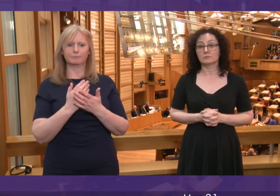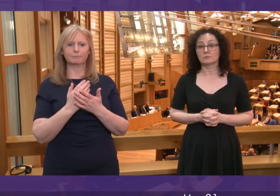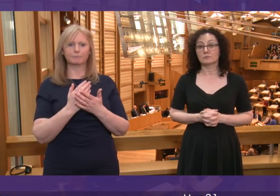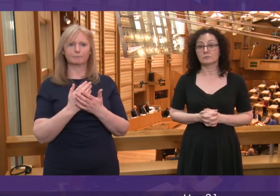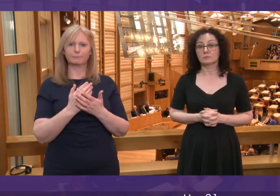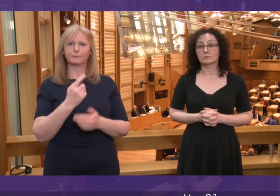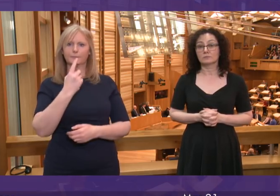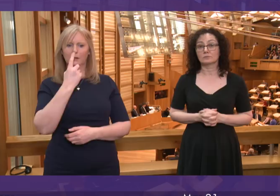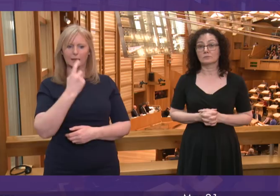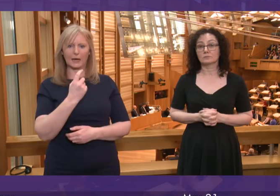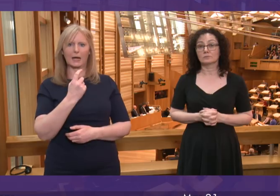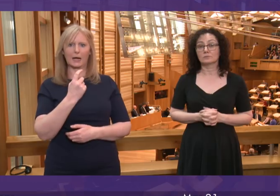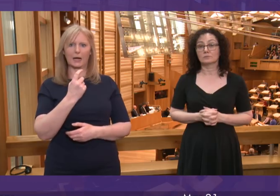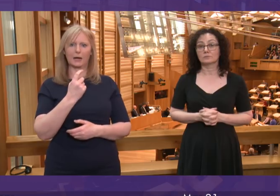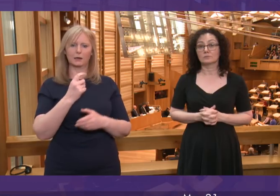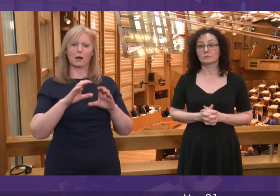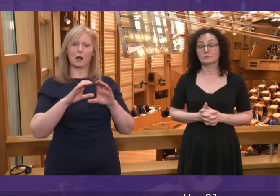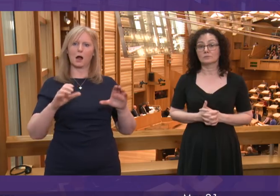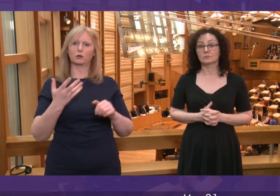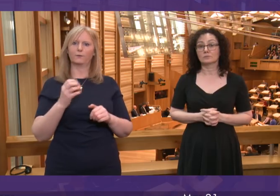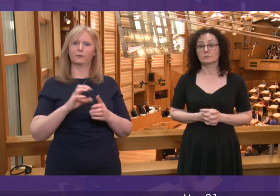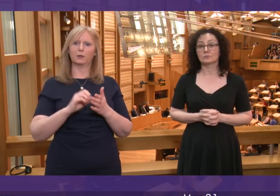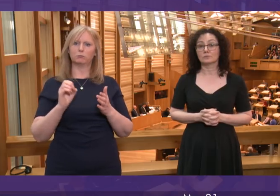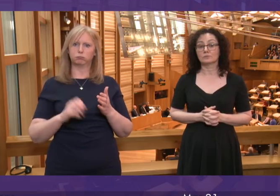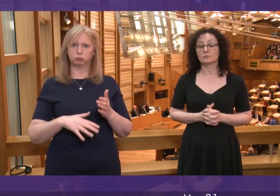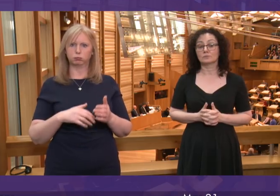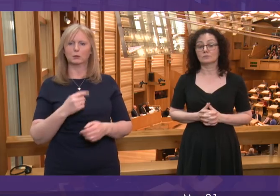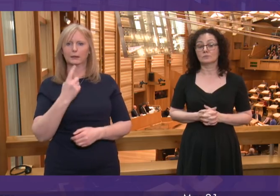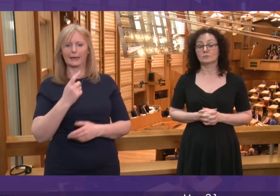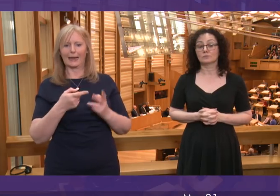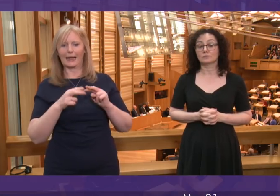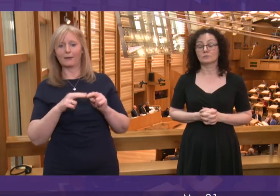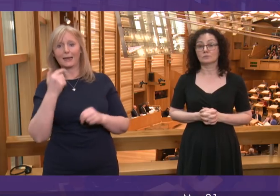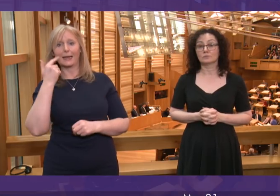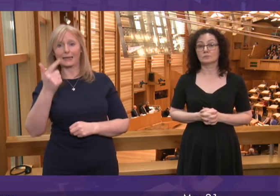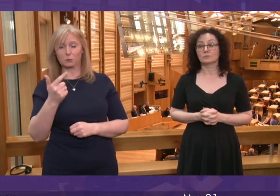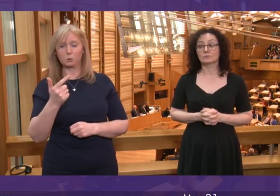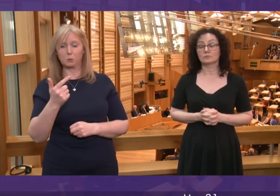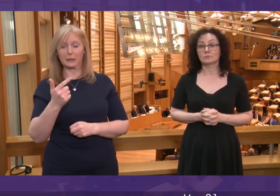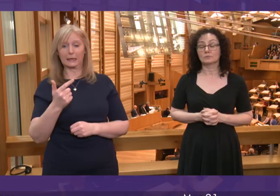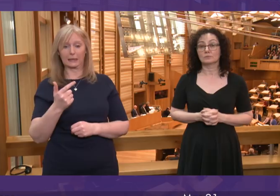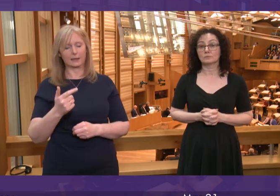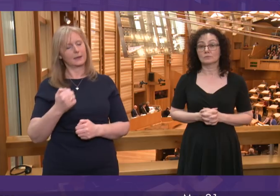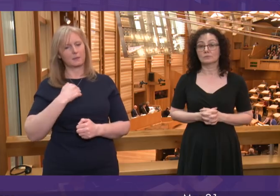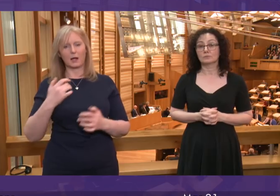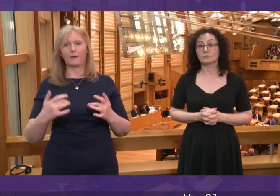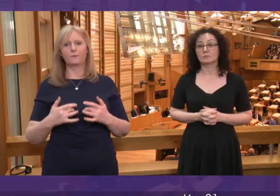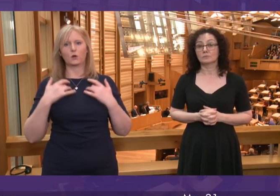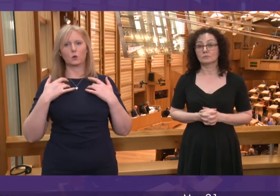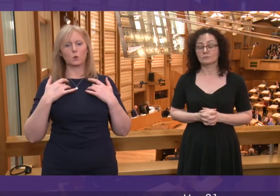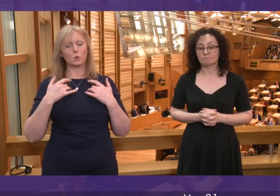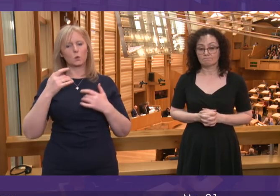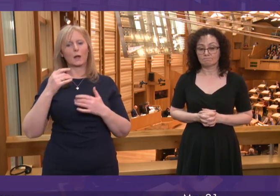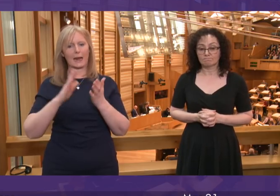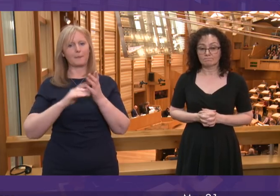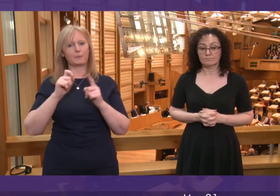the revocation of Article 50 and if all else fails by this time next week, that is exactly in my view what MPs should do.